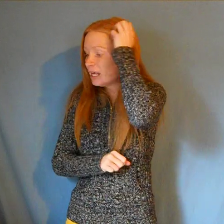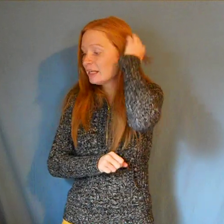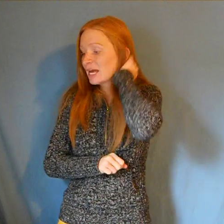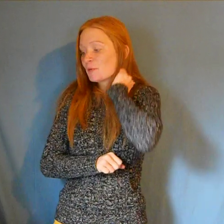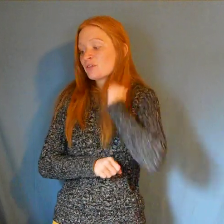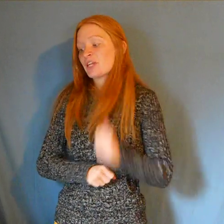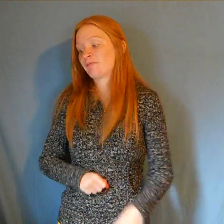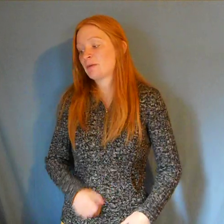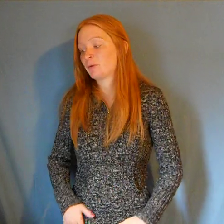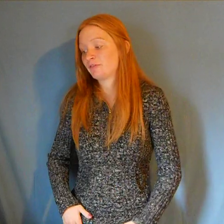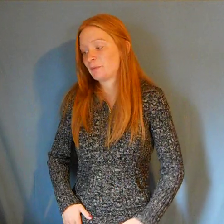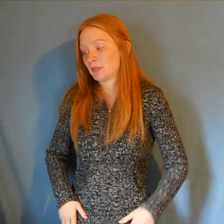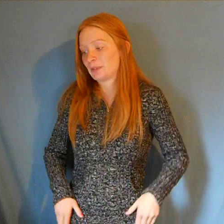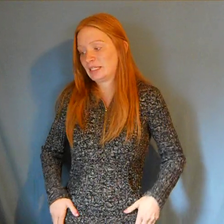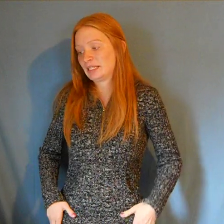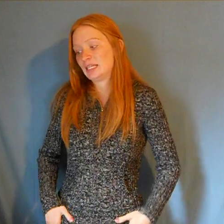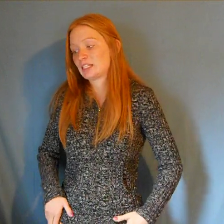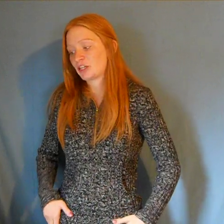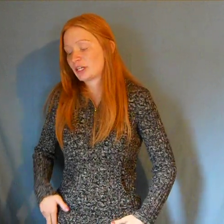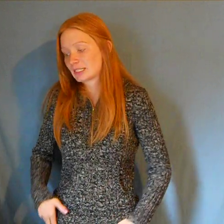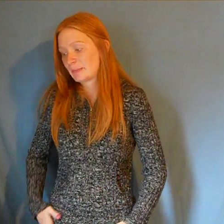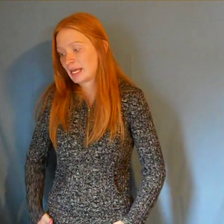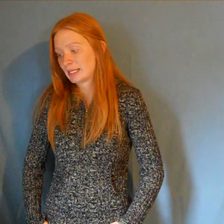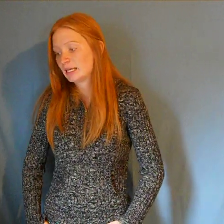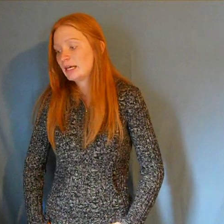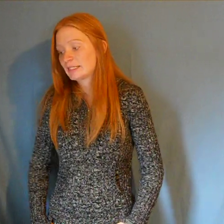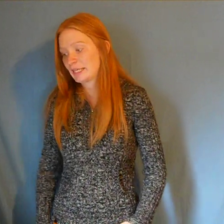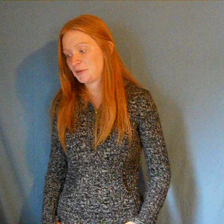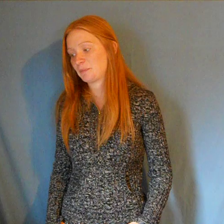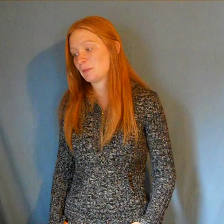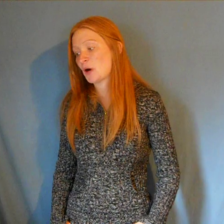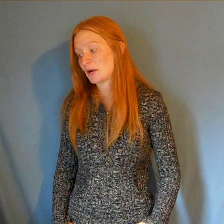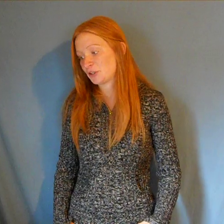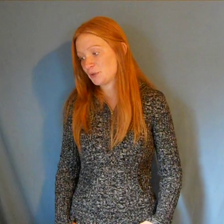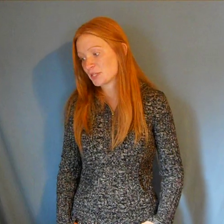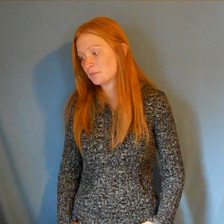Yeah, most deaf people are familiar with TTD. It could explain to hearing people how to use them.